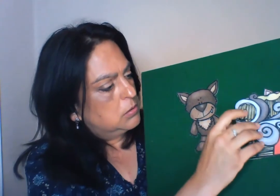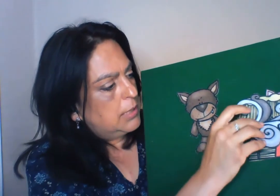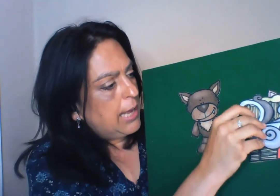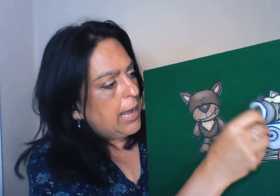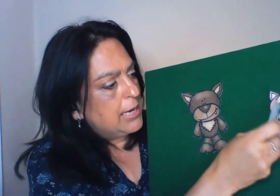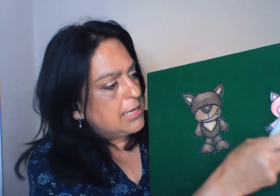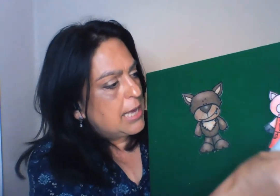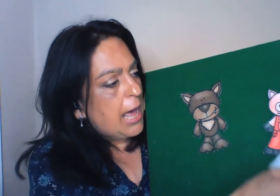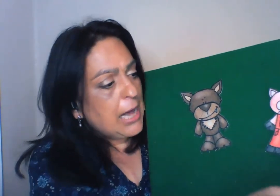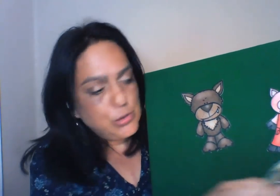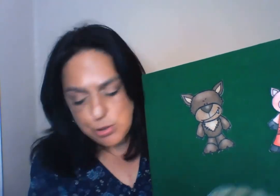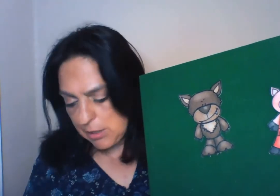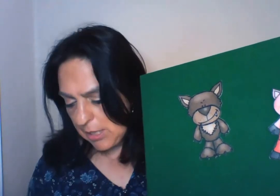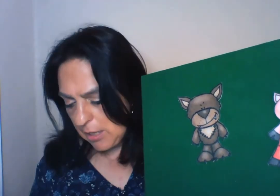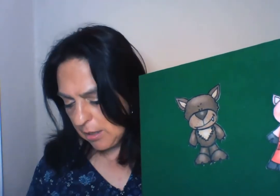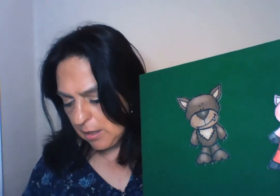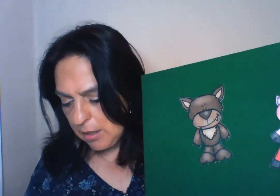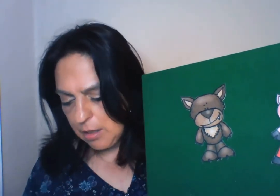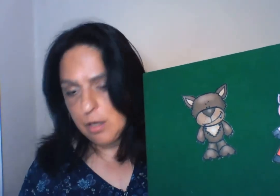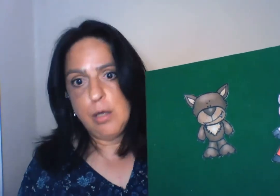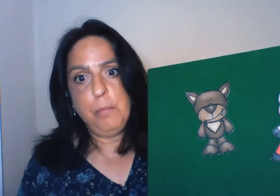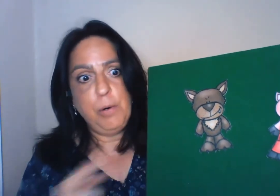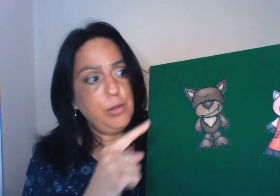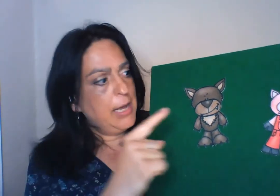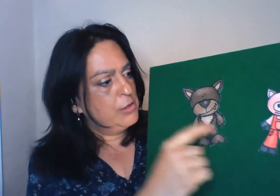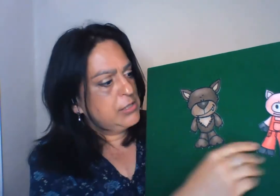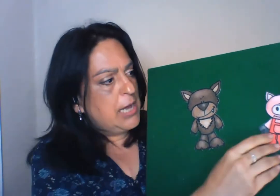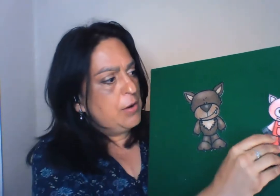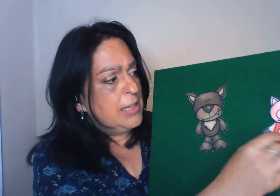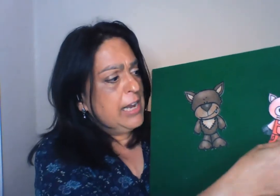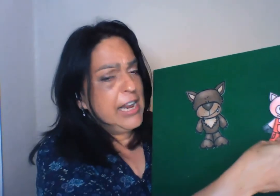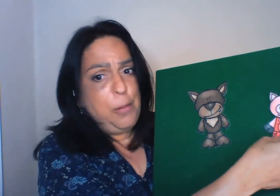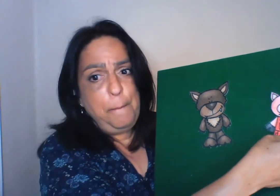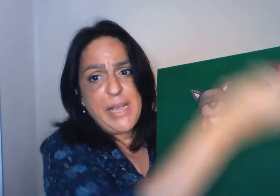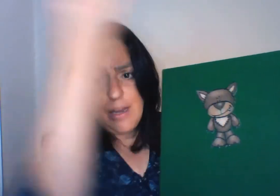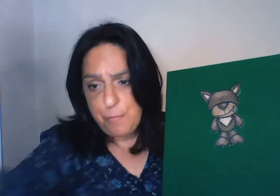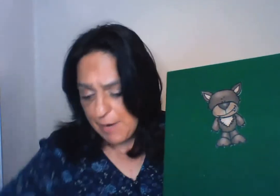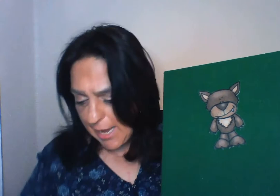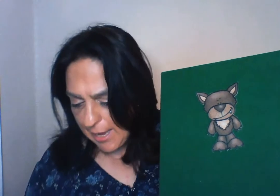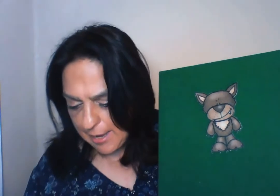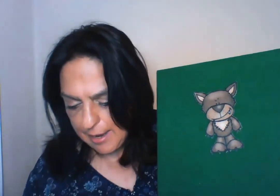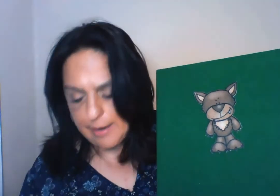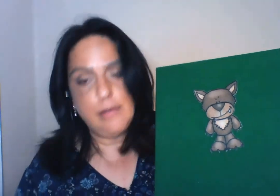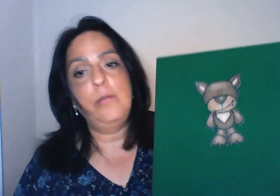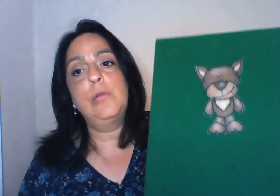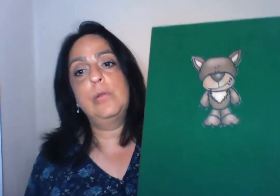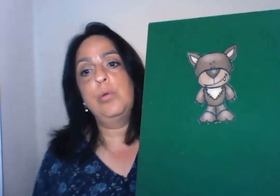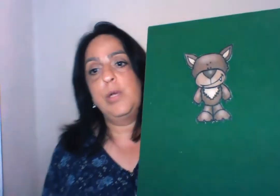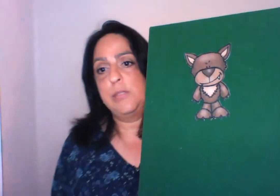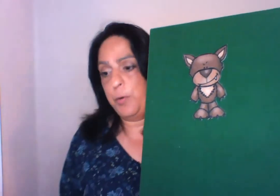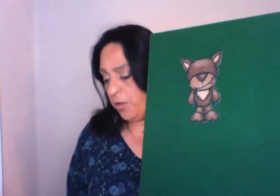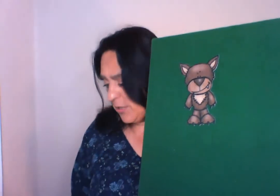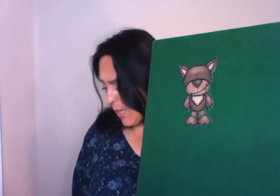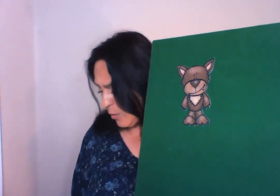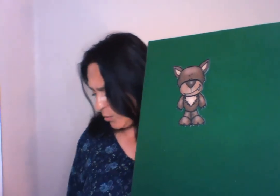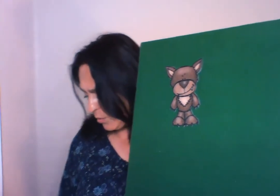And he actually blew the house down and the little piggy ran to his brother's house.